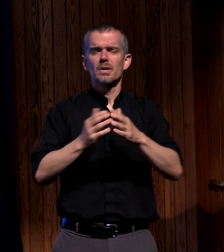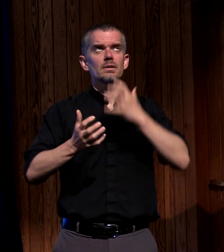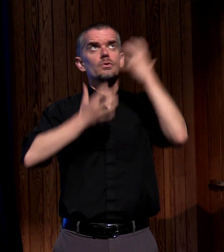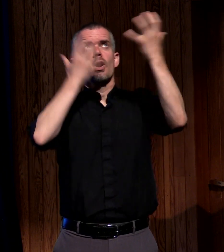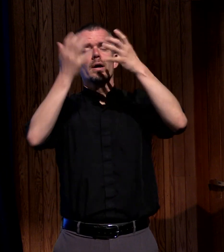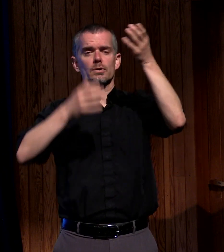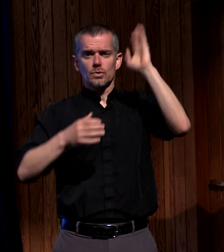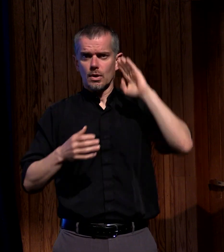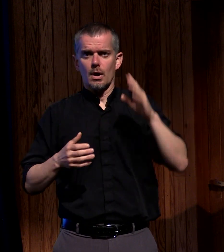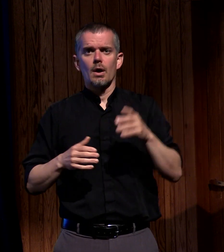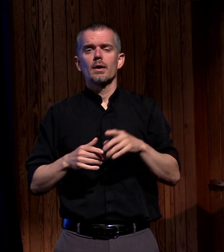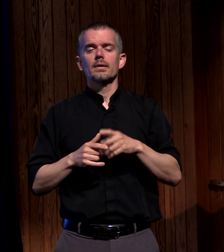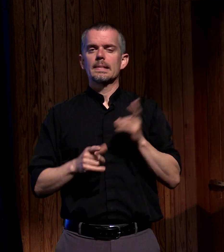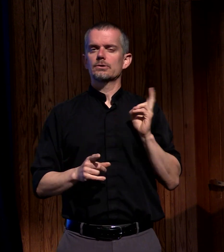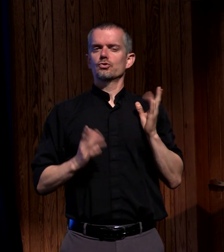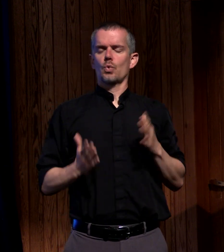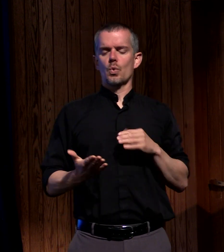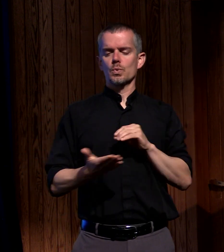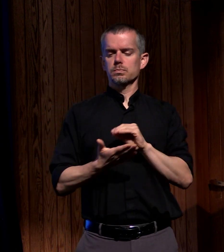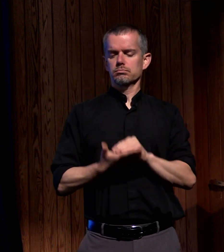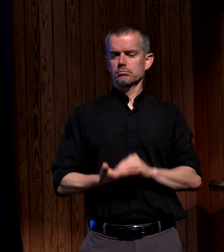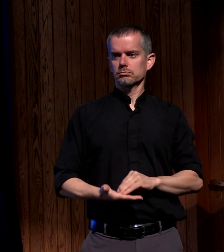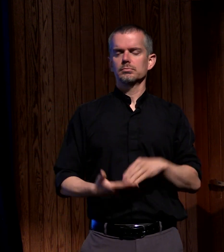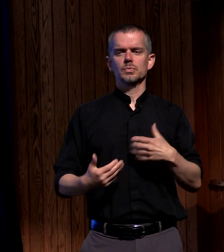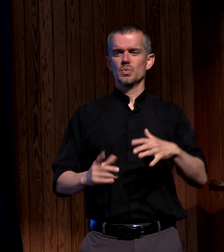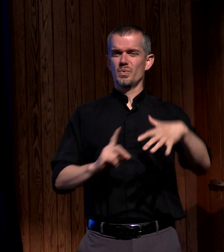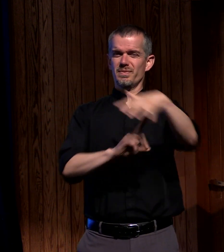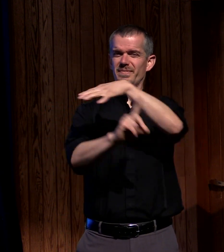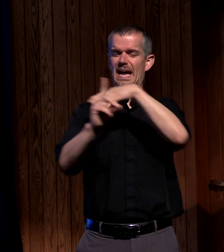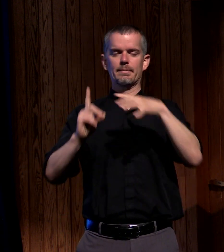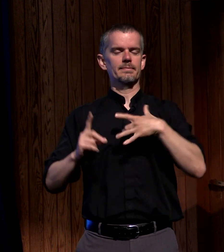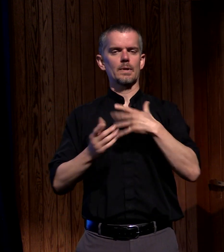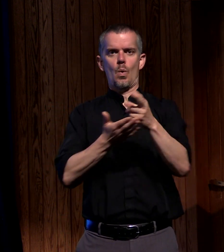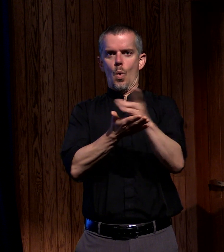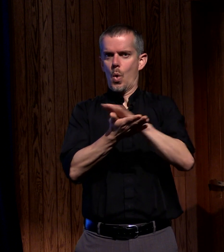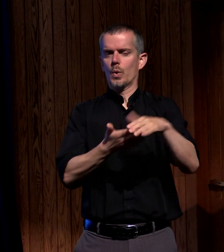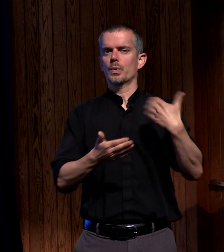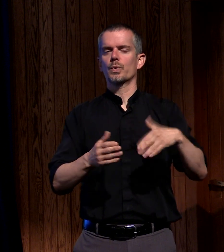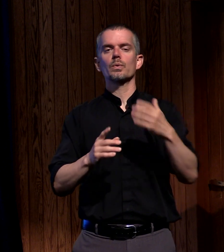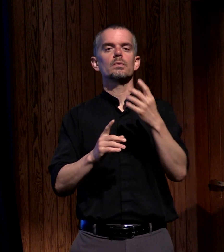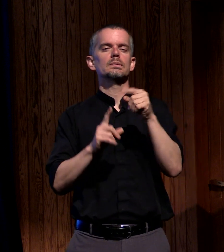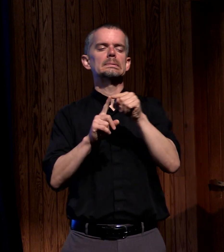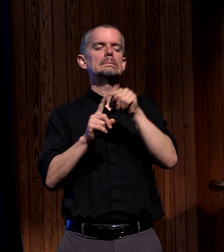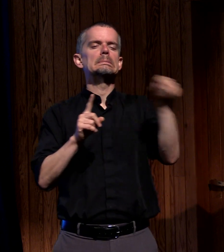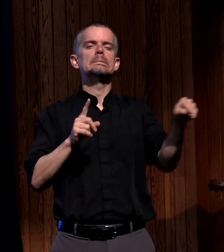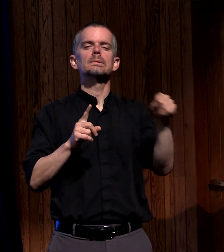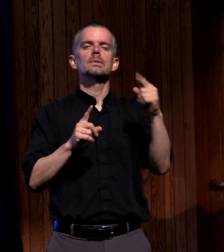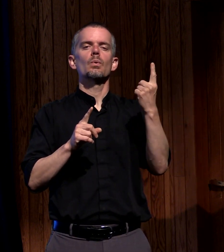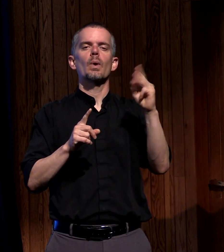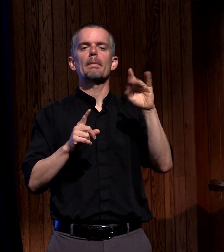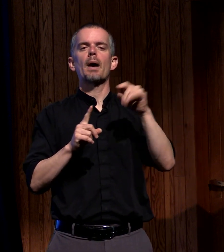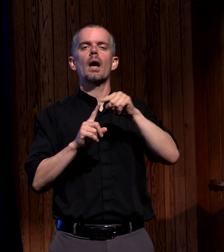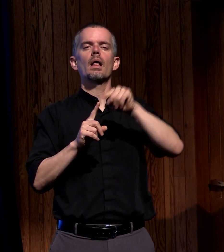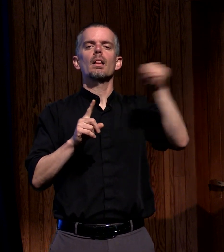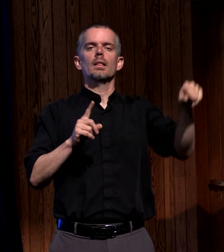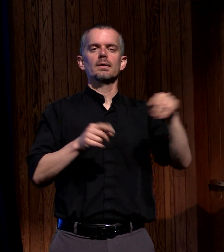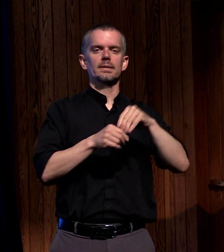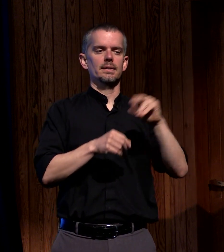the historians say that there was a holy atmosphere in a mile down the road in the village of Nyack it sounded like thunder